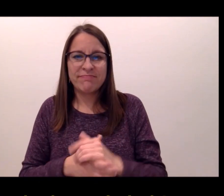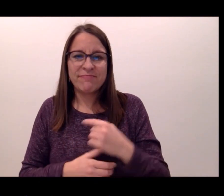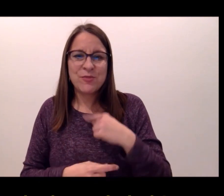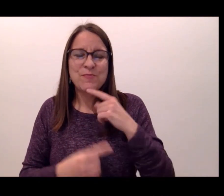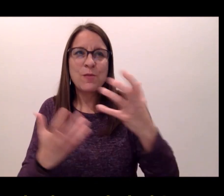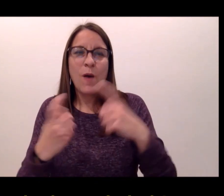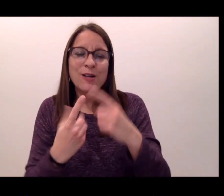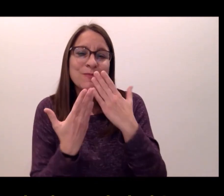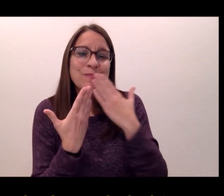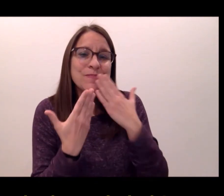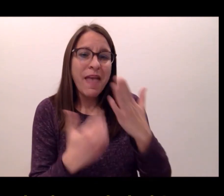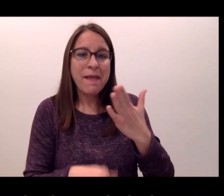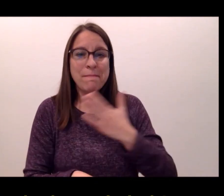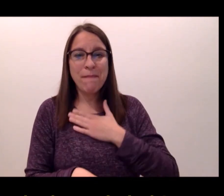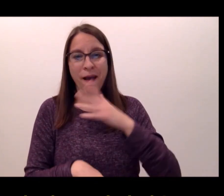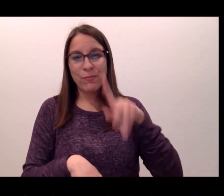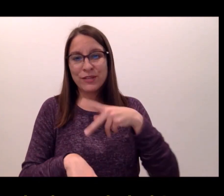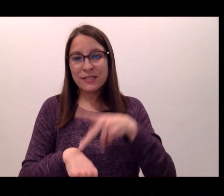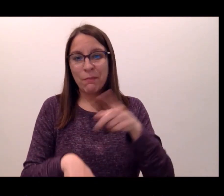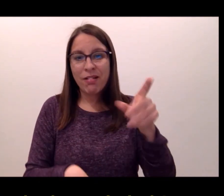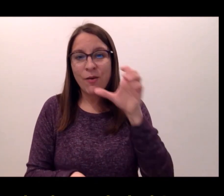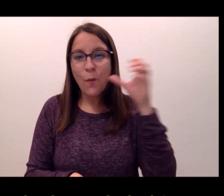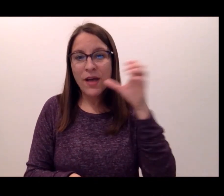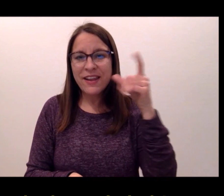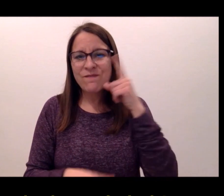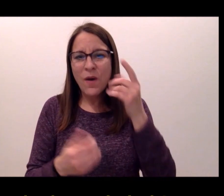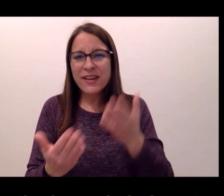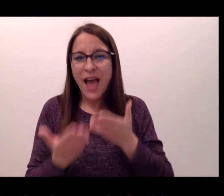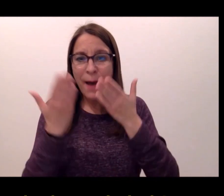I would like to thank my principal, Courtney, for nominating me for the award.